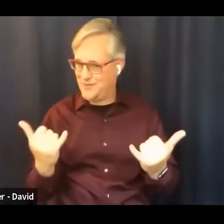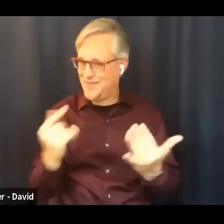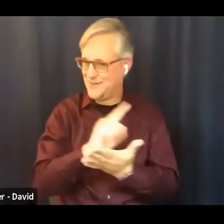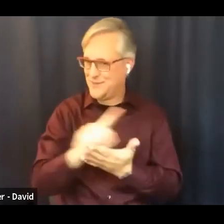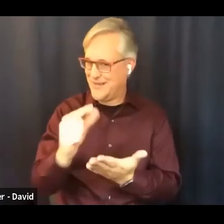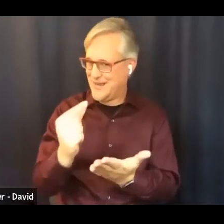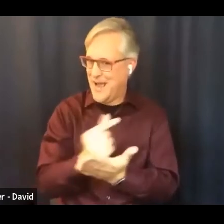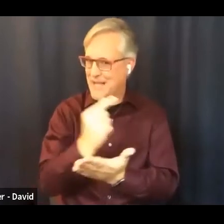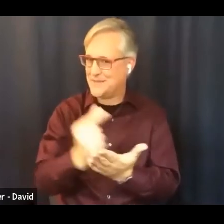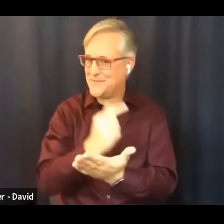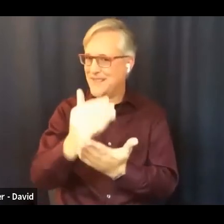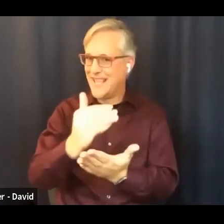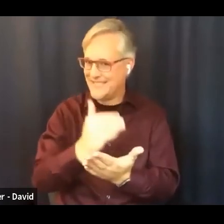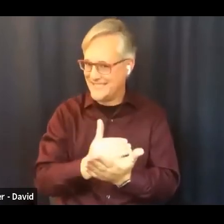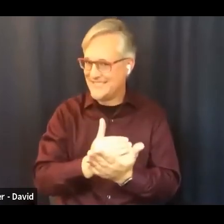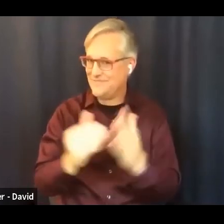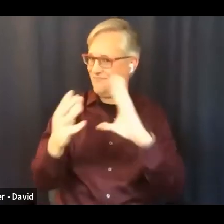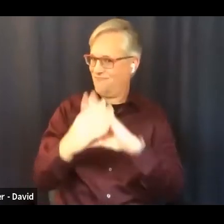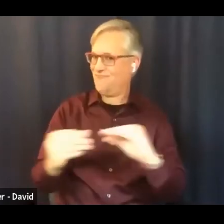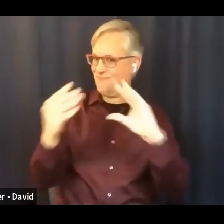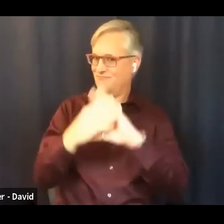also gives us work to do